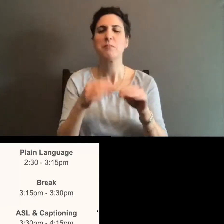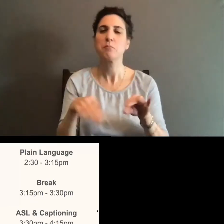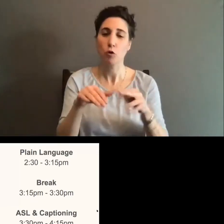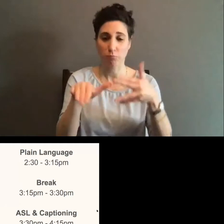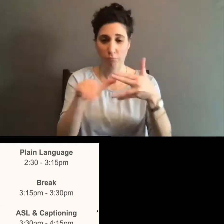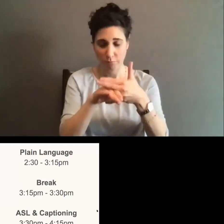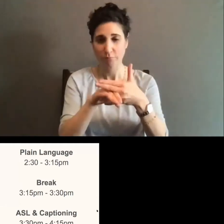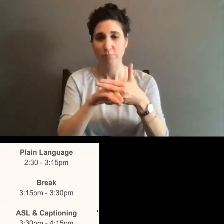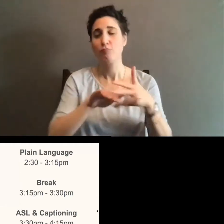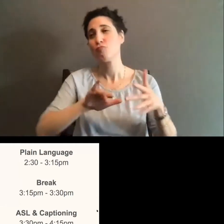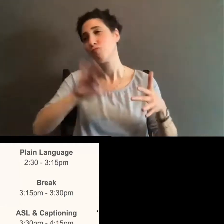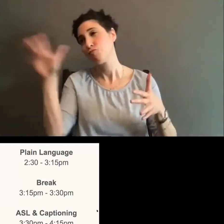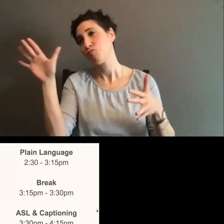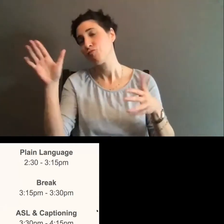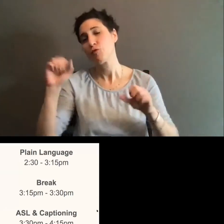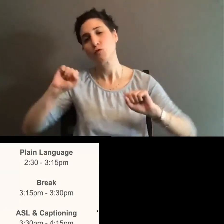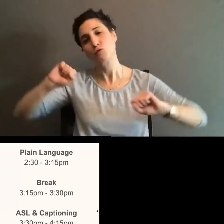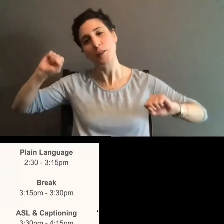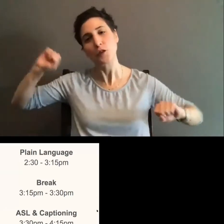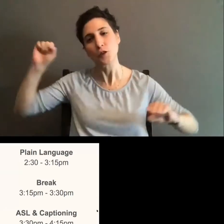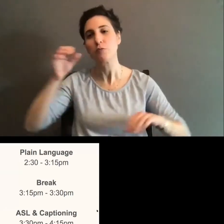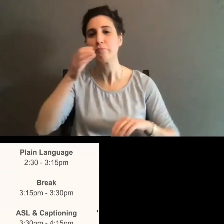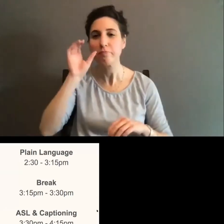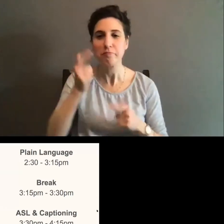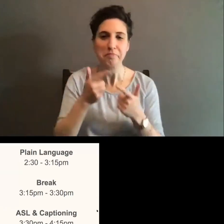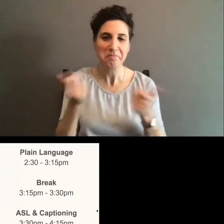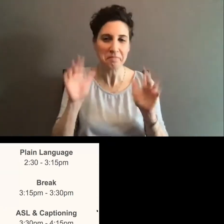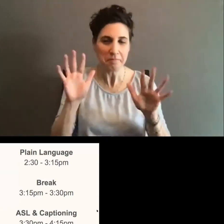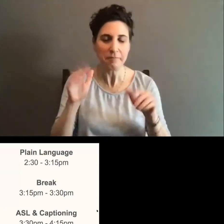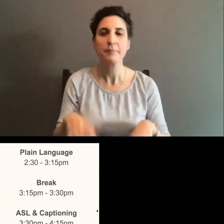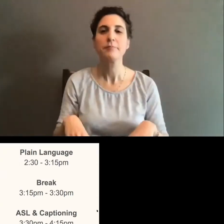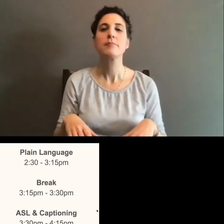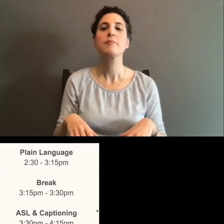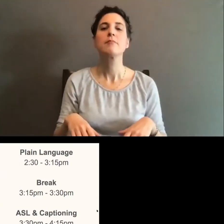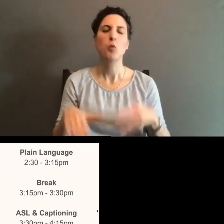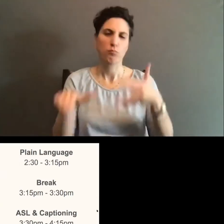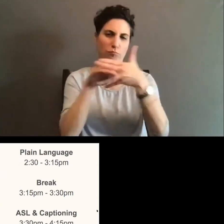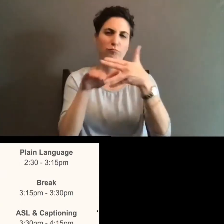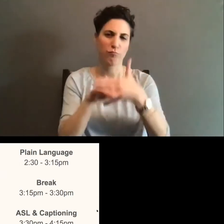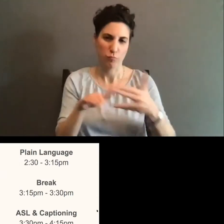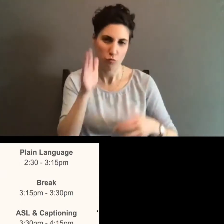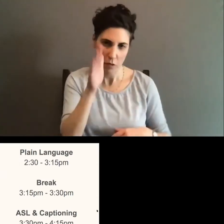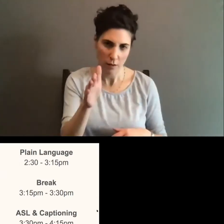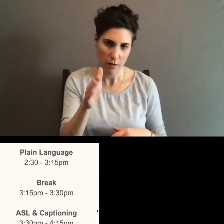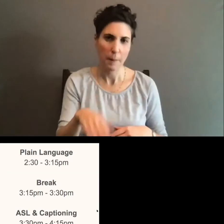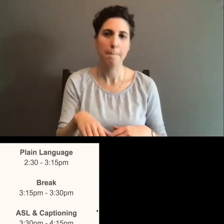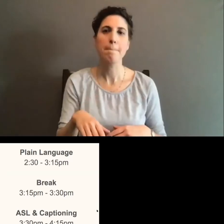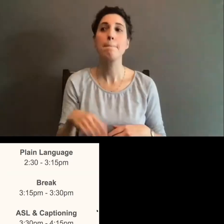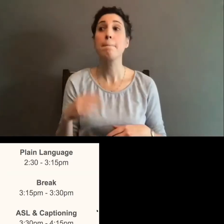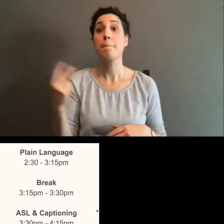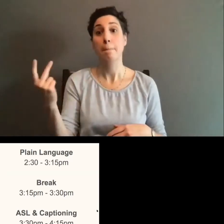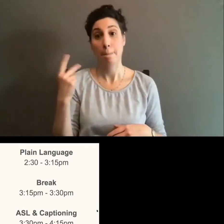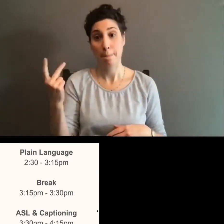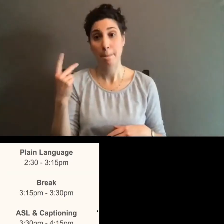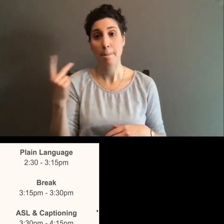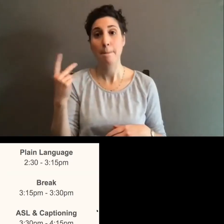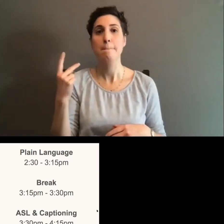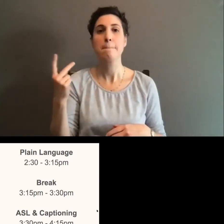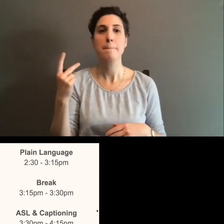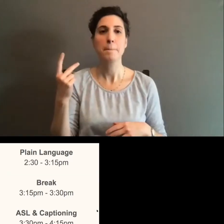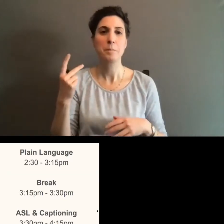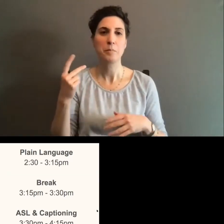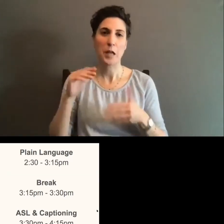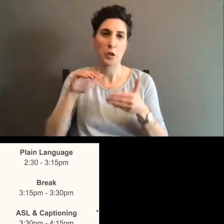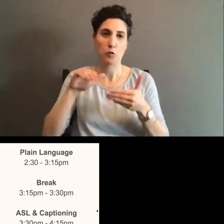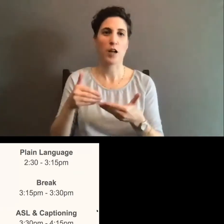of that fun stuff. Um, so, uh, we'll be, um, finishing up our intro, hopefully